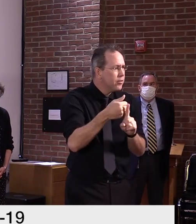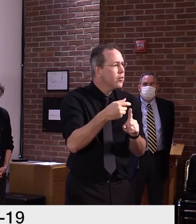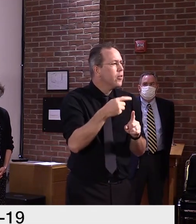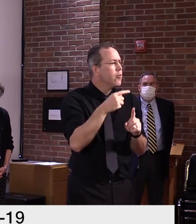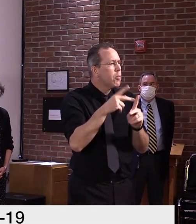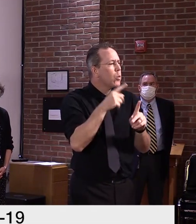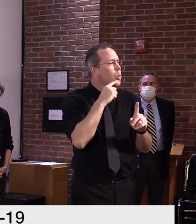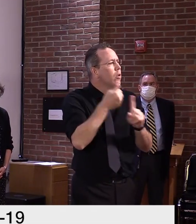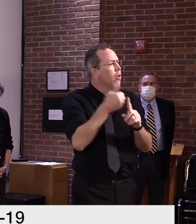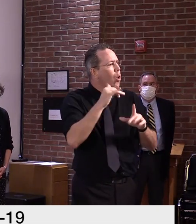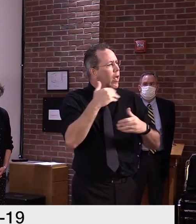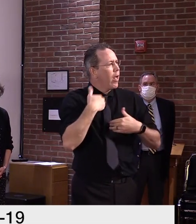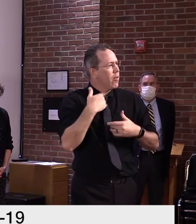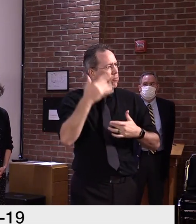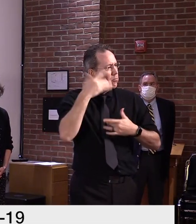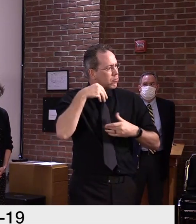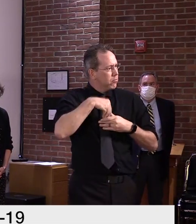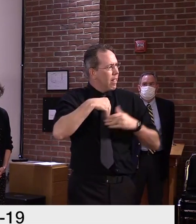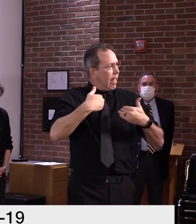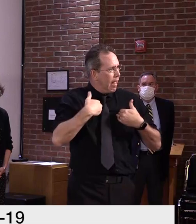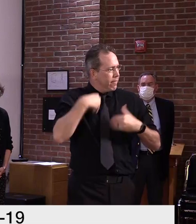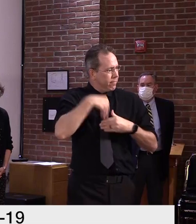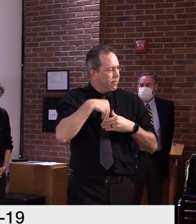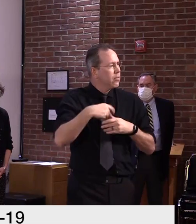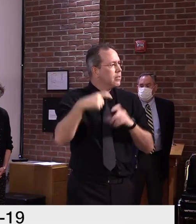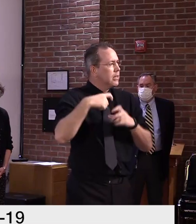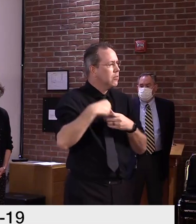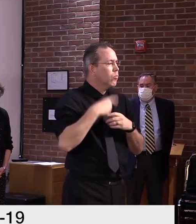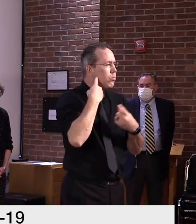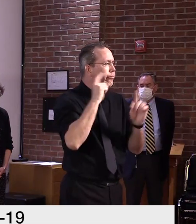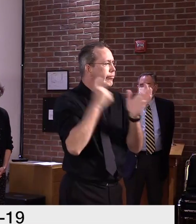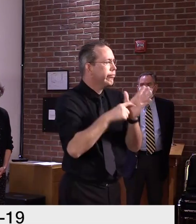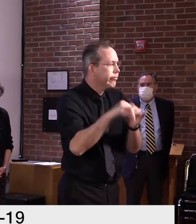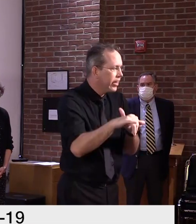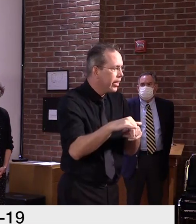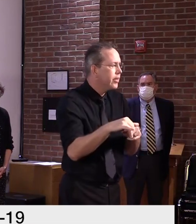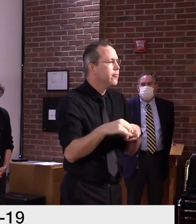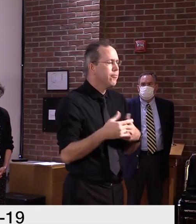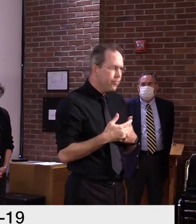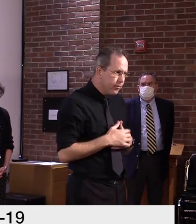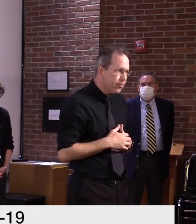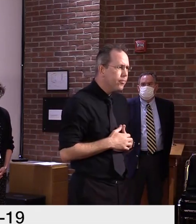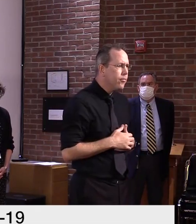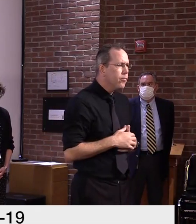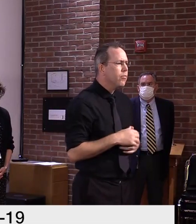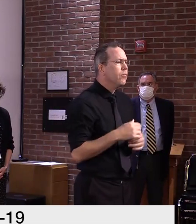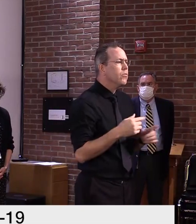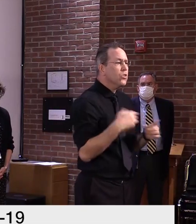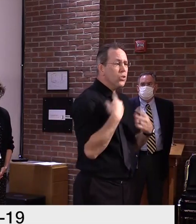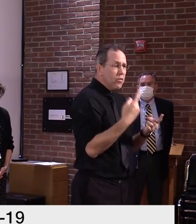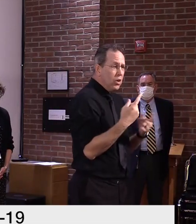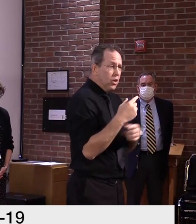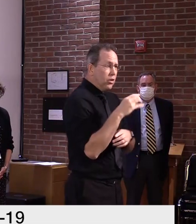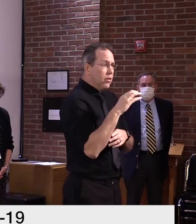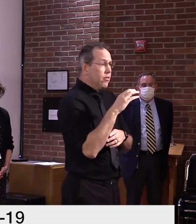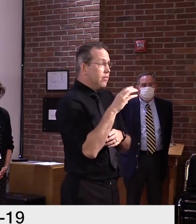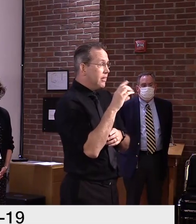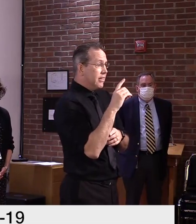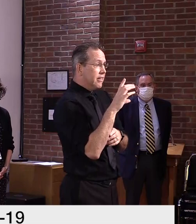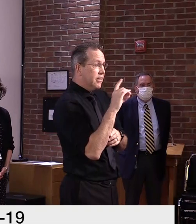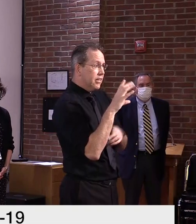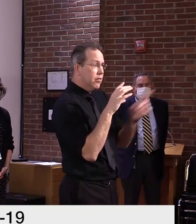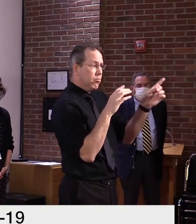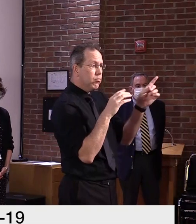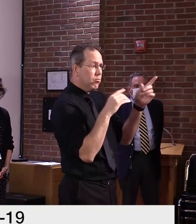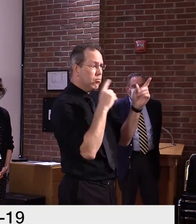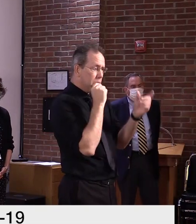Laboratories. Studies on antigen tests have only been done on people with symptoms. We don't have evidence about the